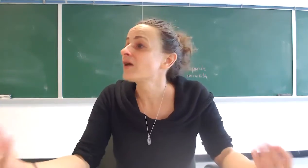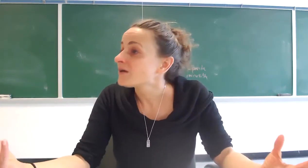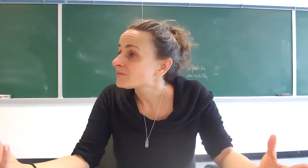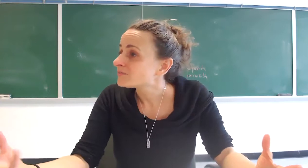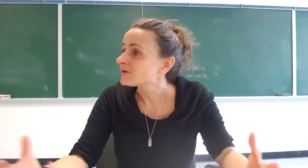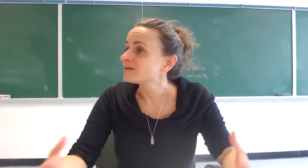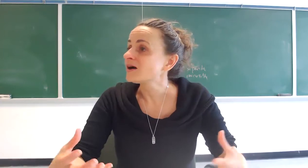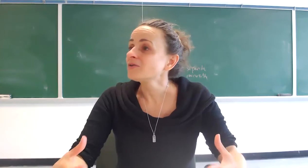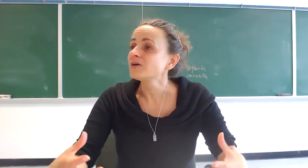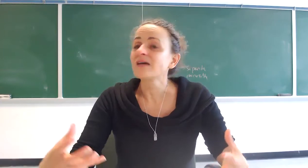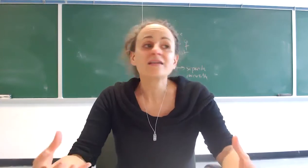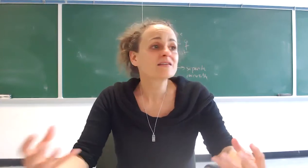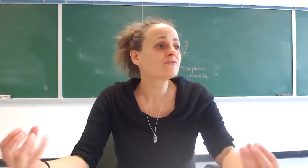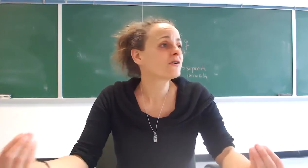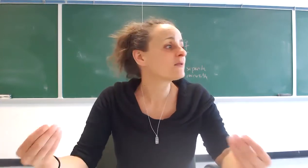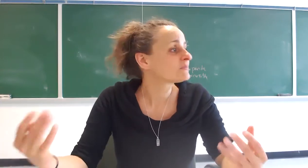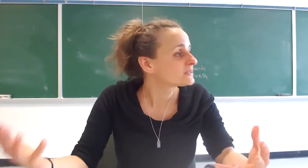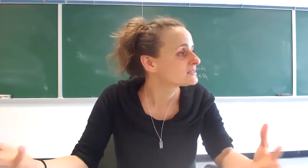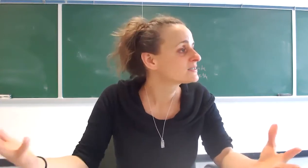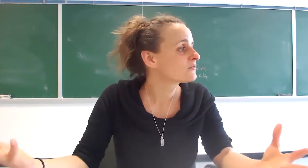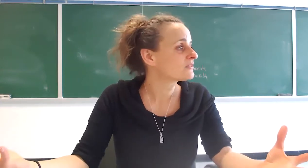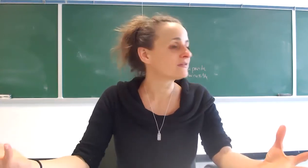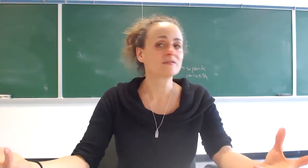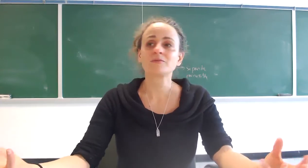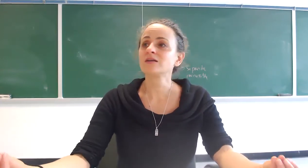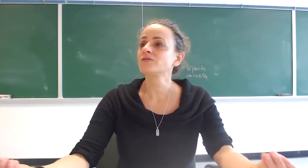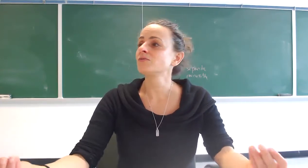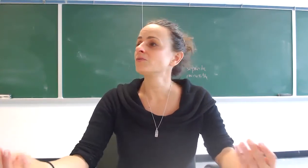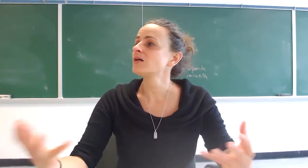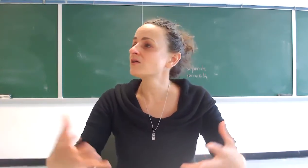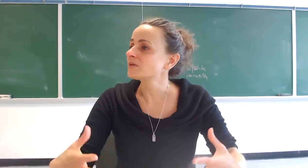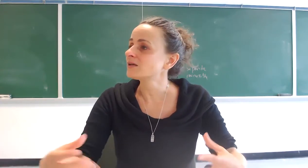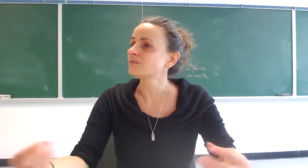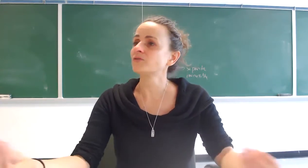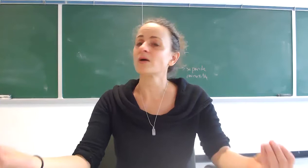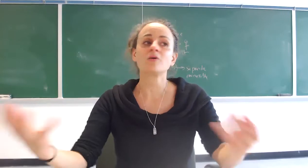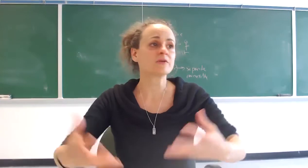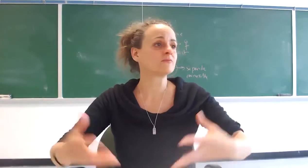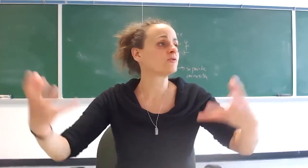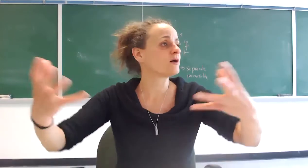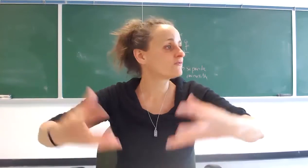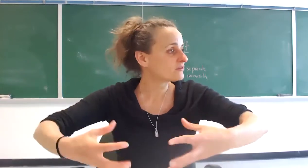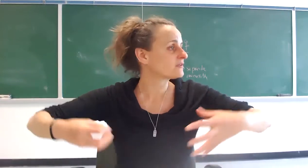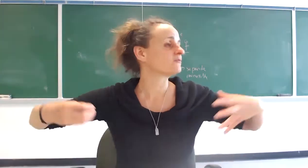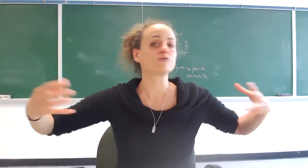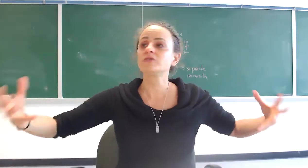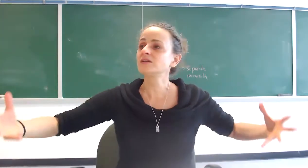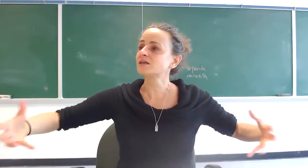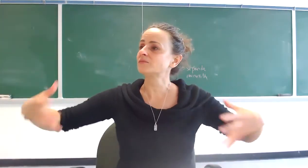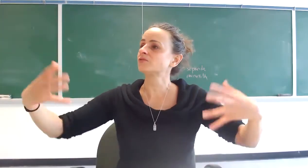help right god was asking for help pleading with us right to welcome him to help him to comfort him to feed him to